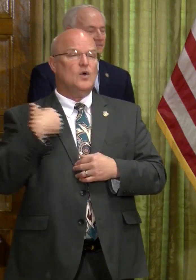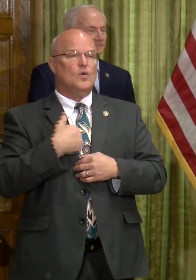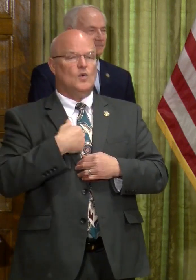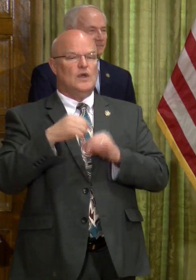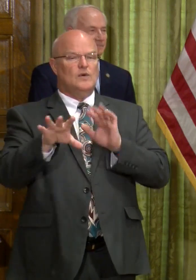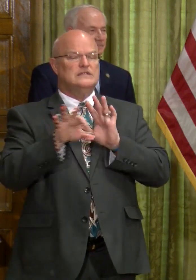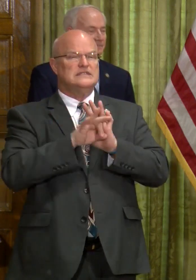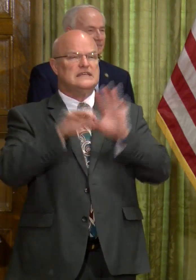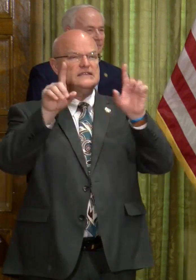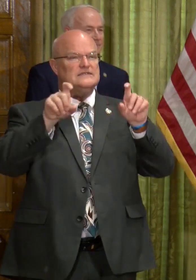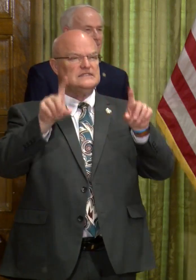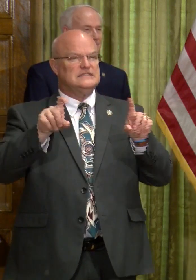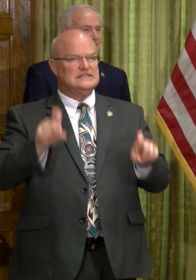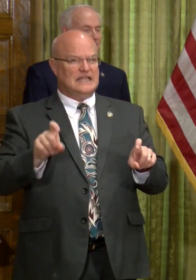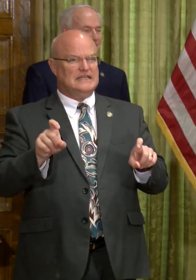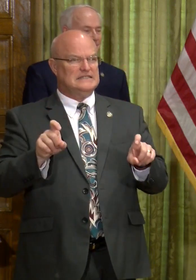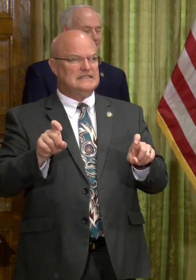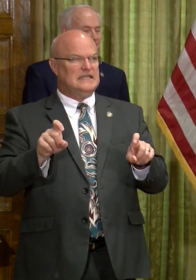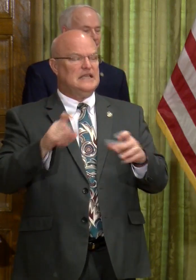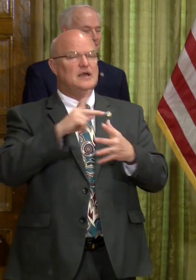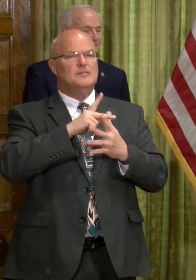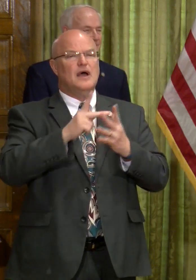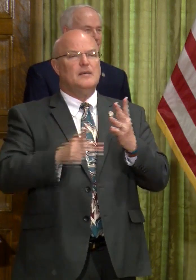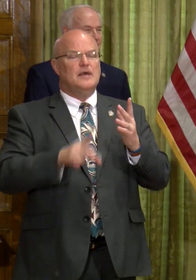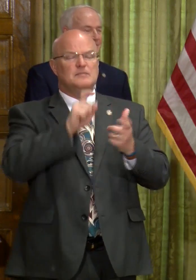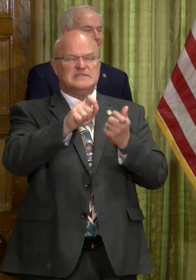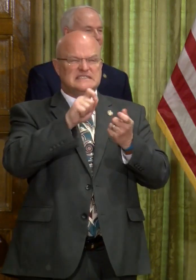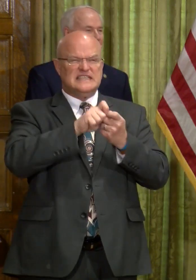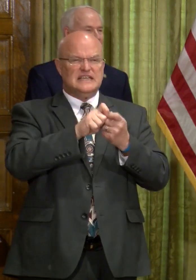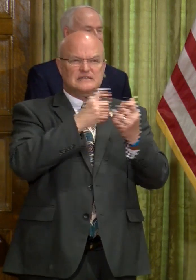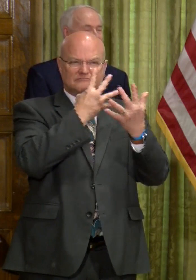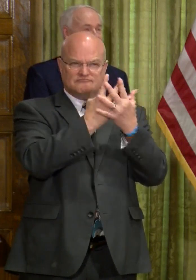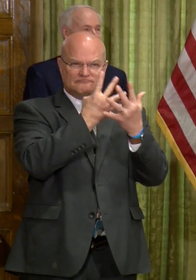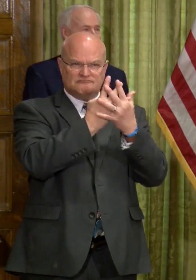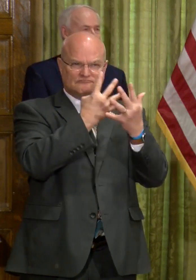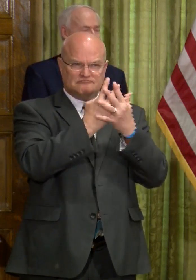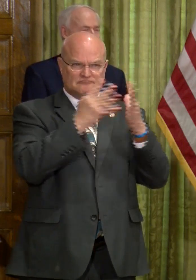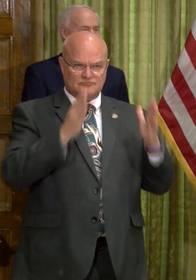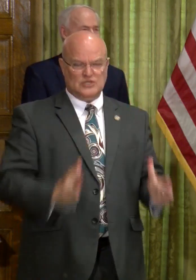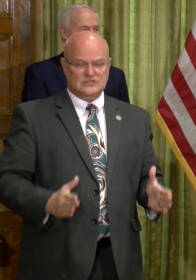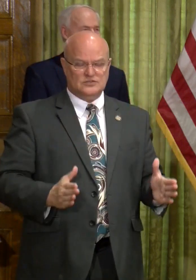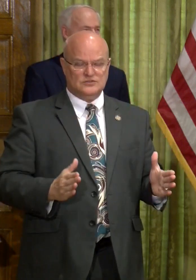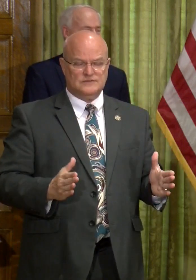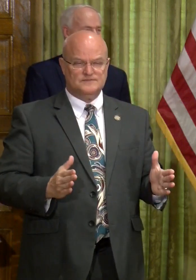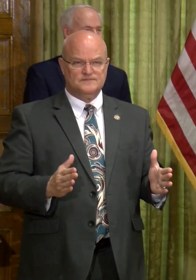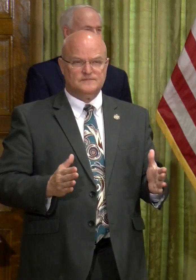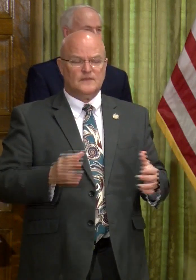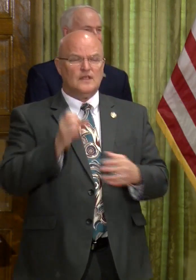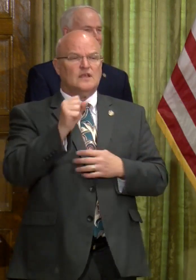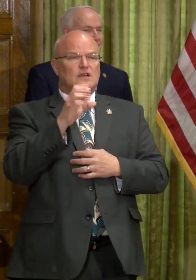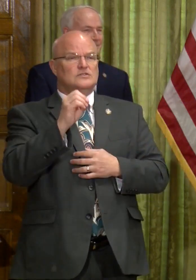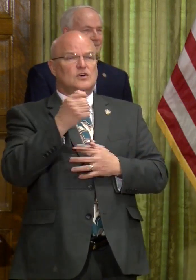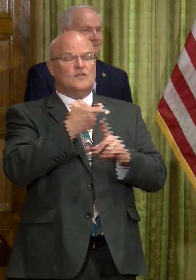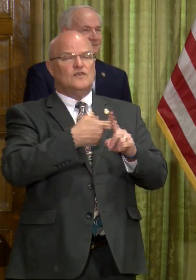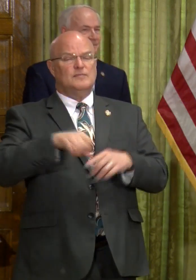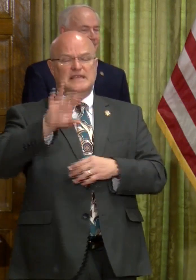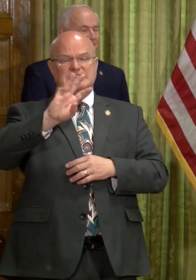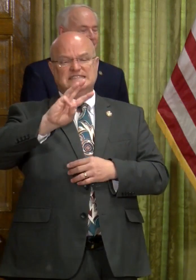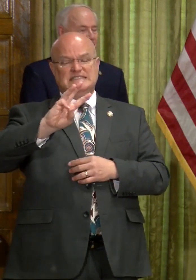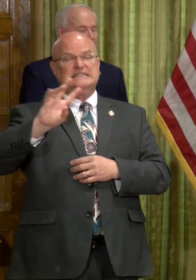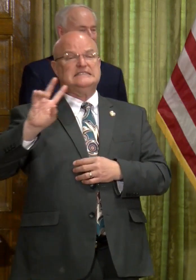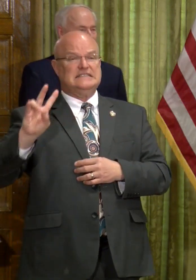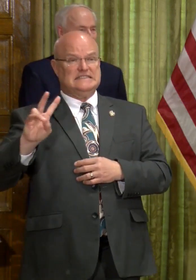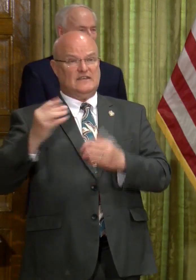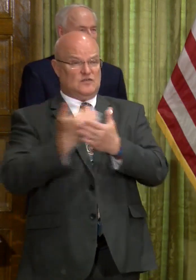were selectively testing populations, particularly incarcerated populations. And so of the 67